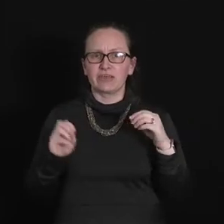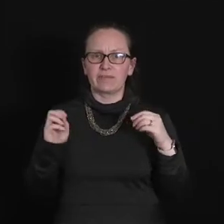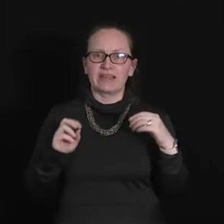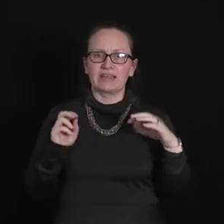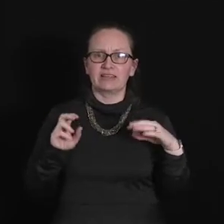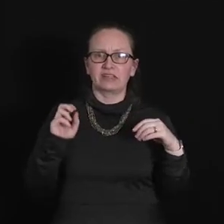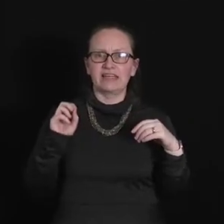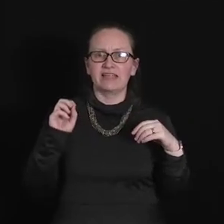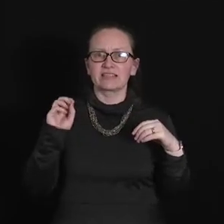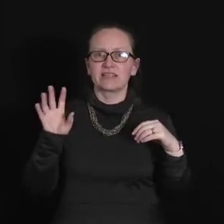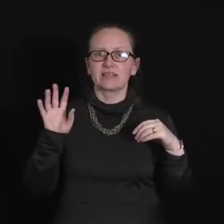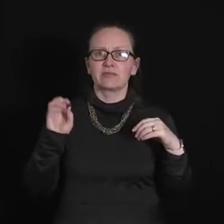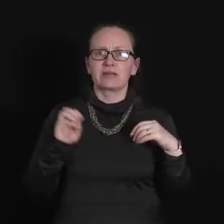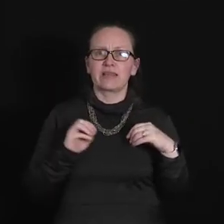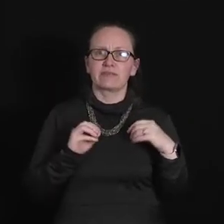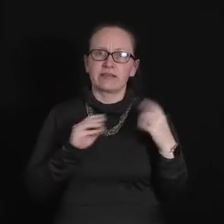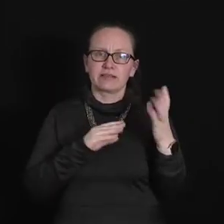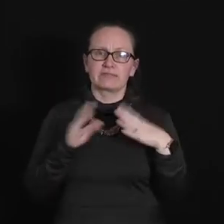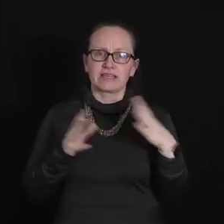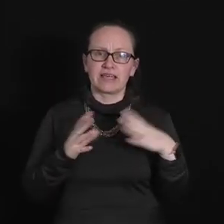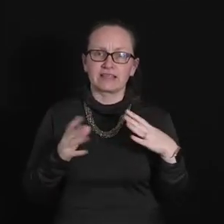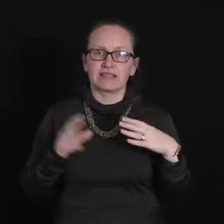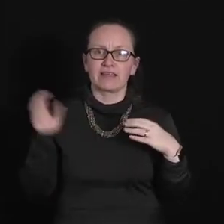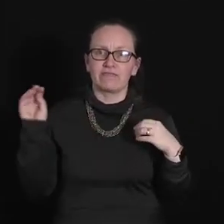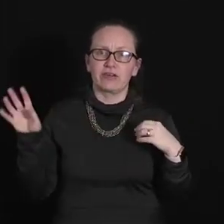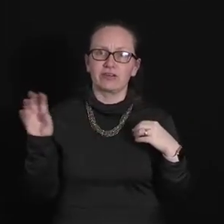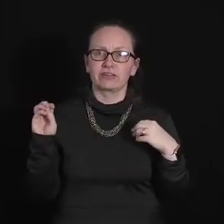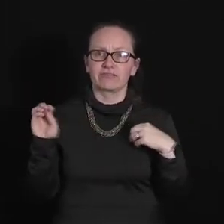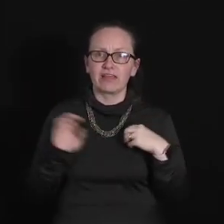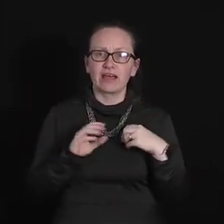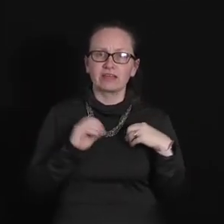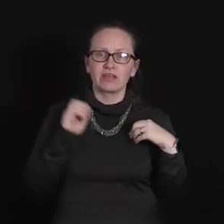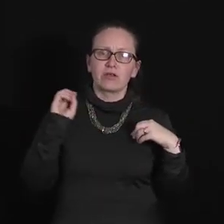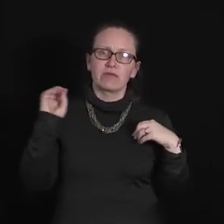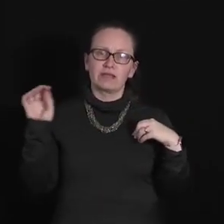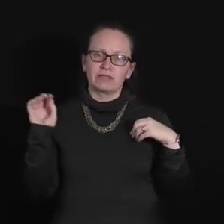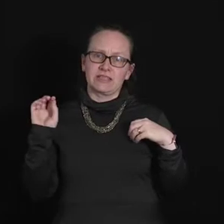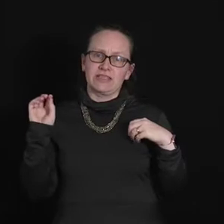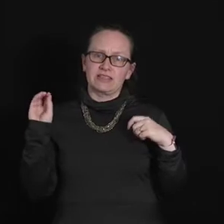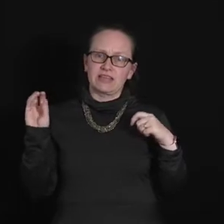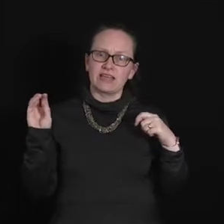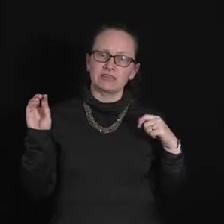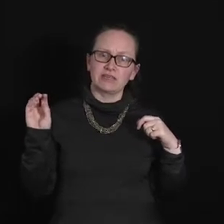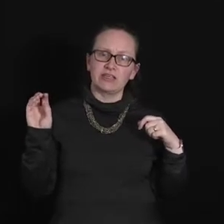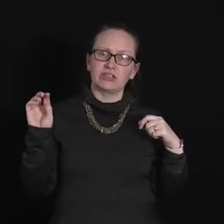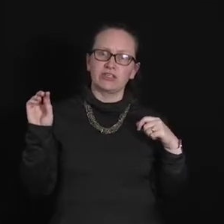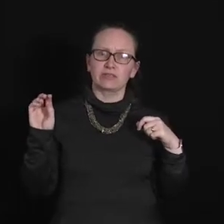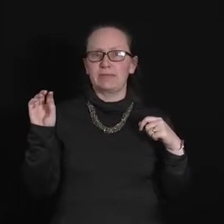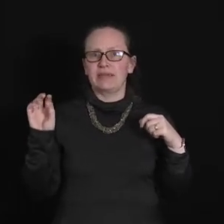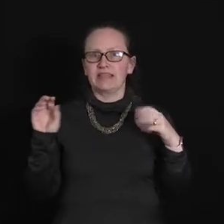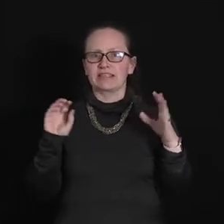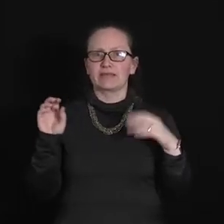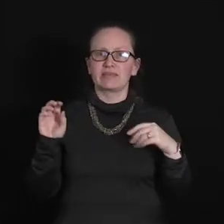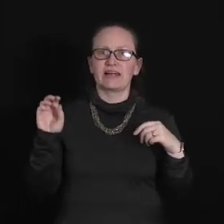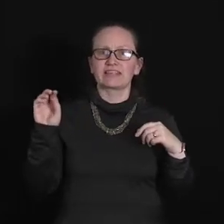it making a little click whenever it detected a photon of light when it was in the intense regions we'd be getting something like